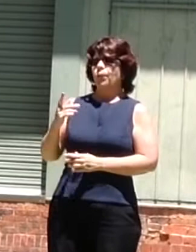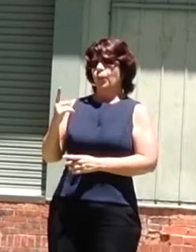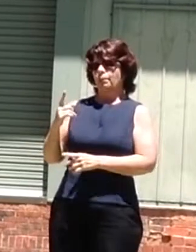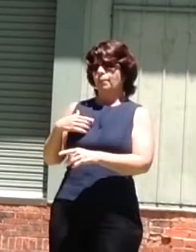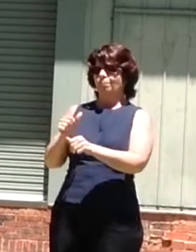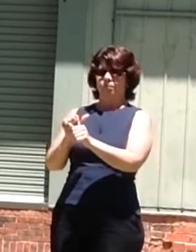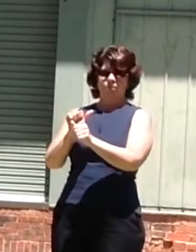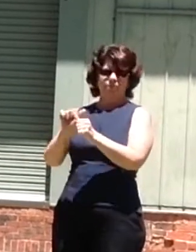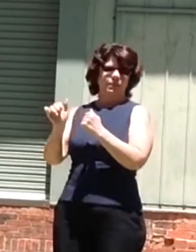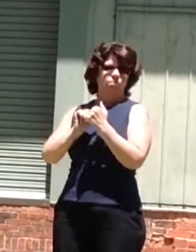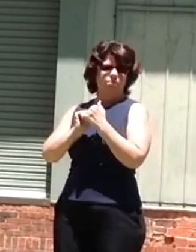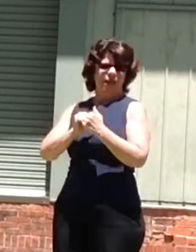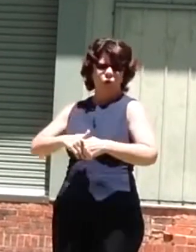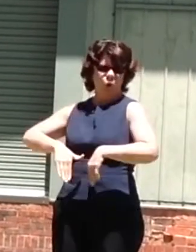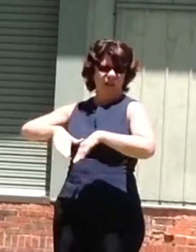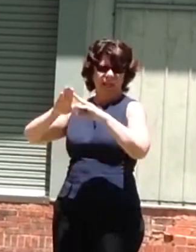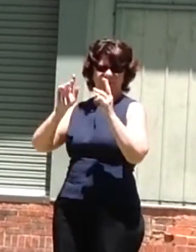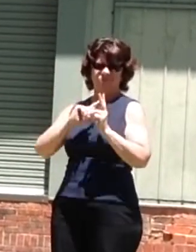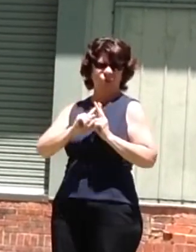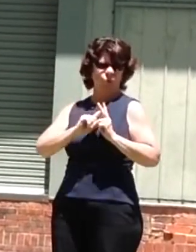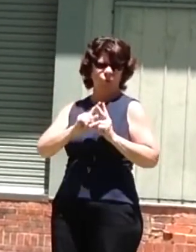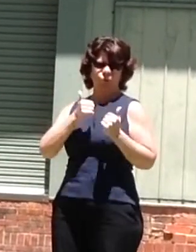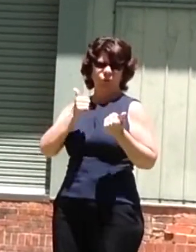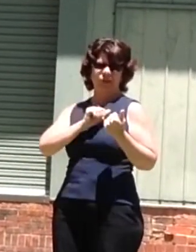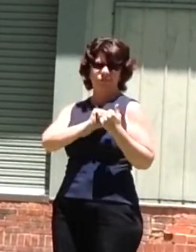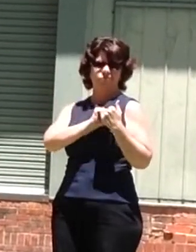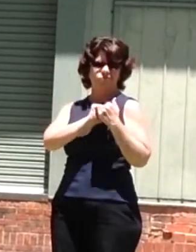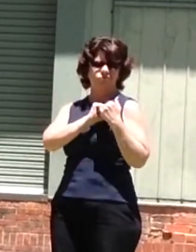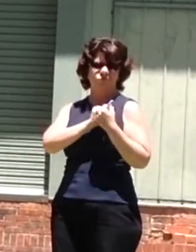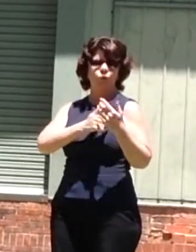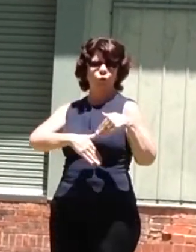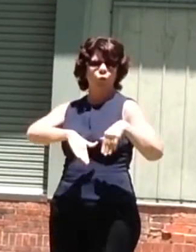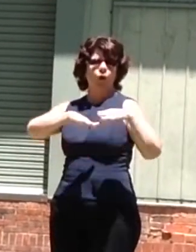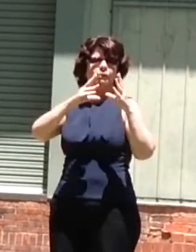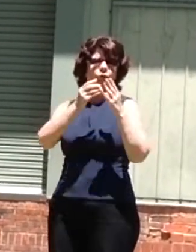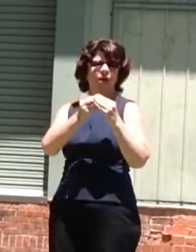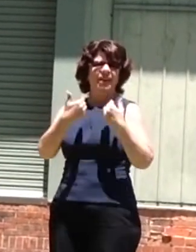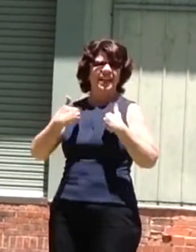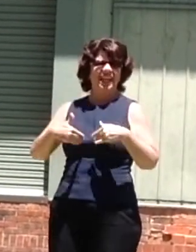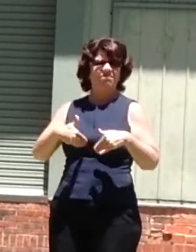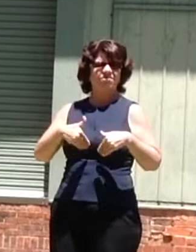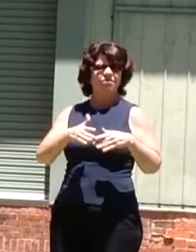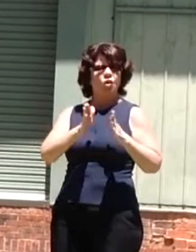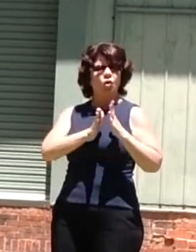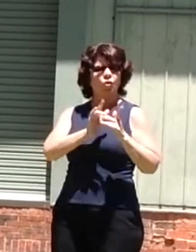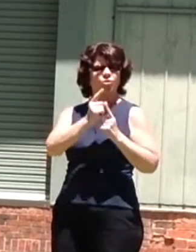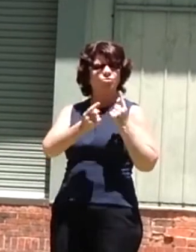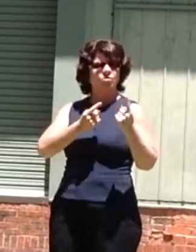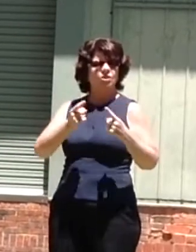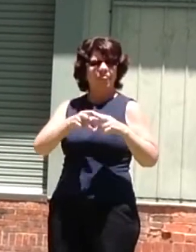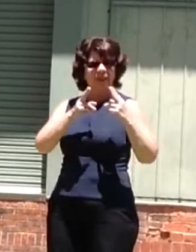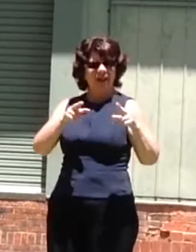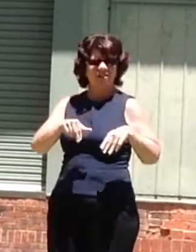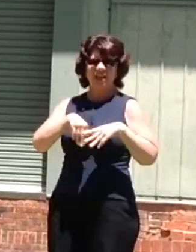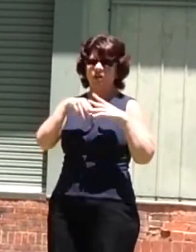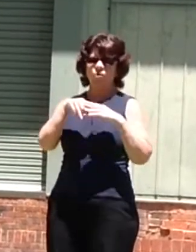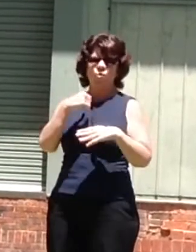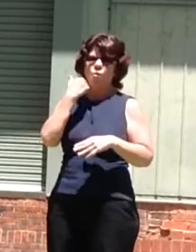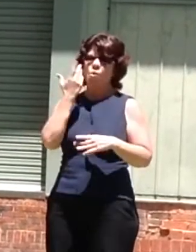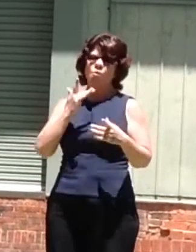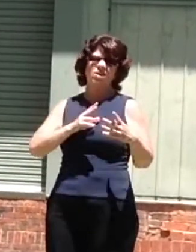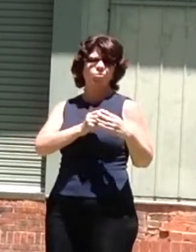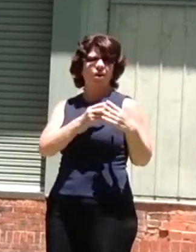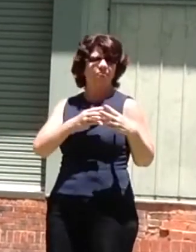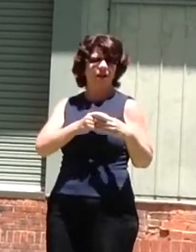growing up, I'd lived up the road from him, growing up as a kid, we did everything together.